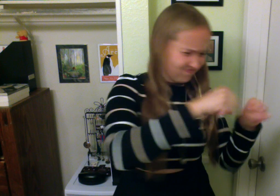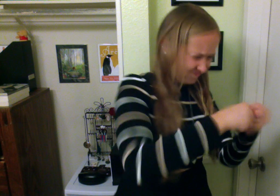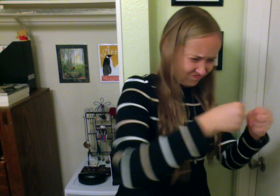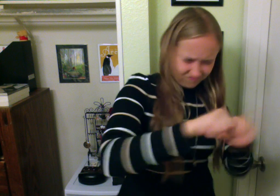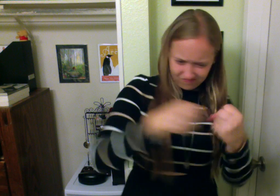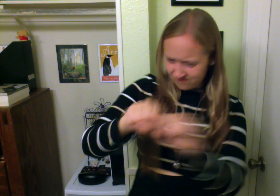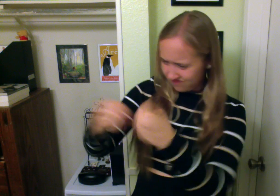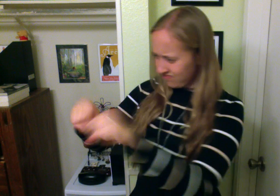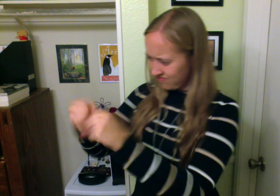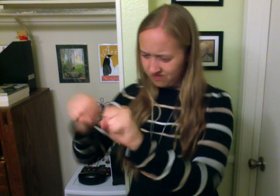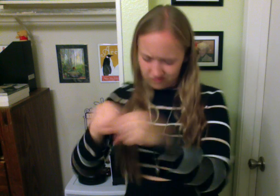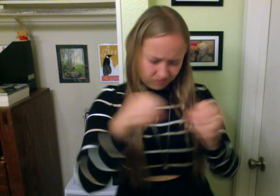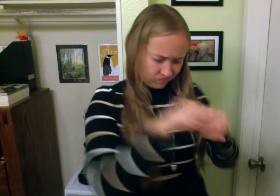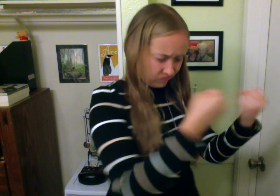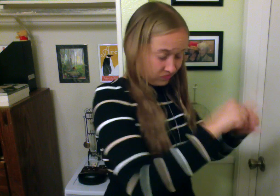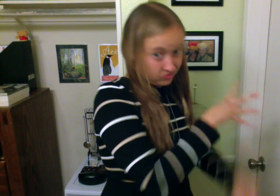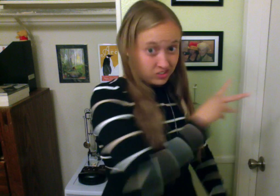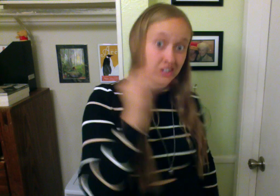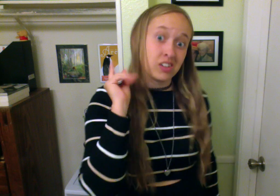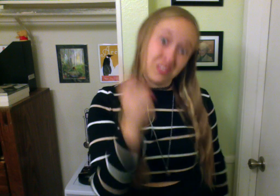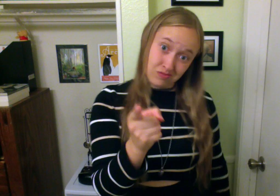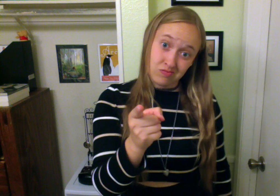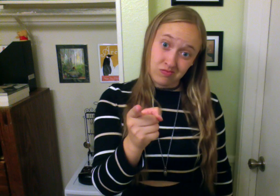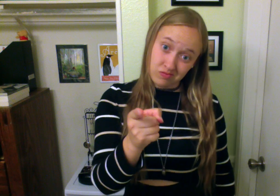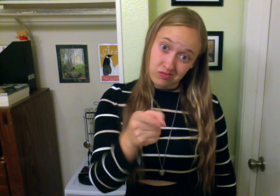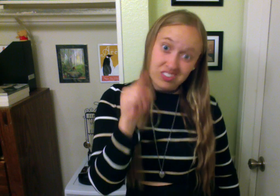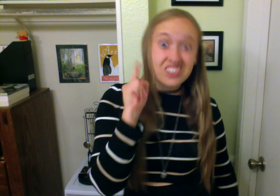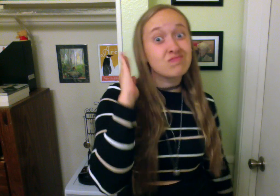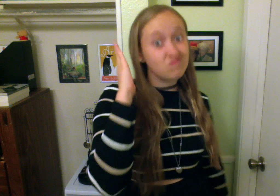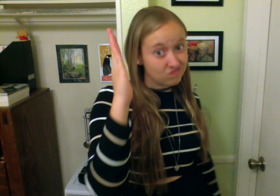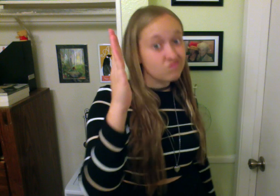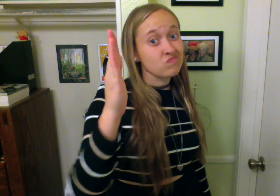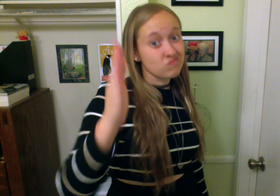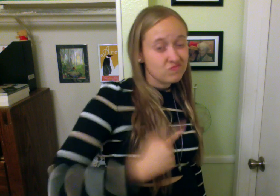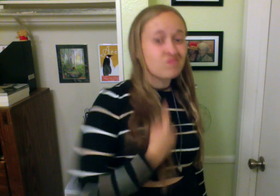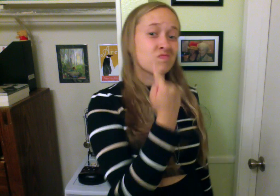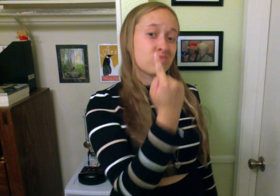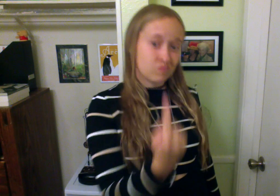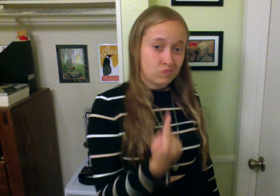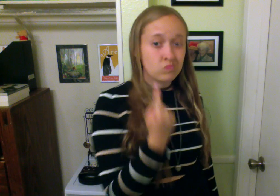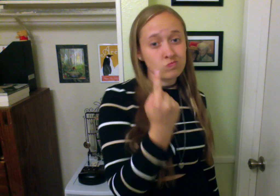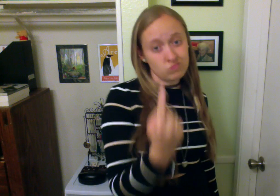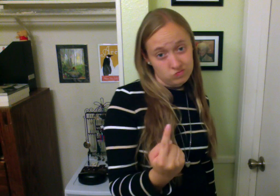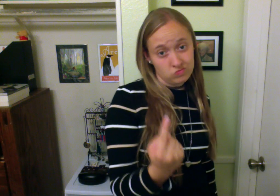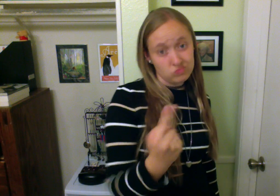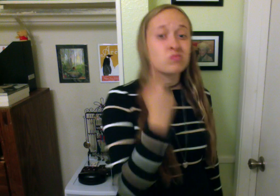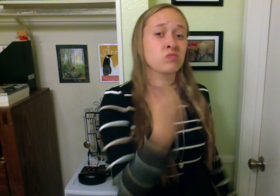pieces And you, you will be alone Alone